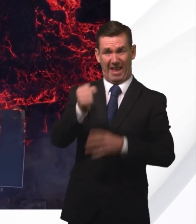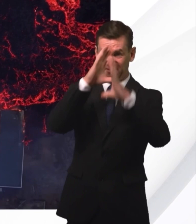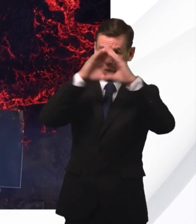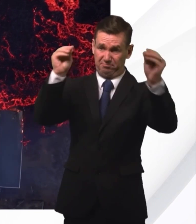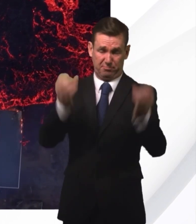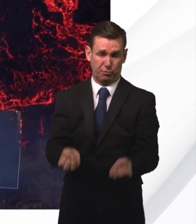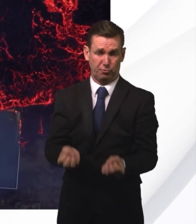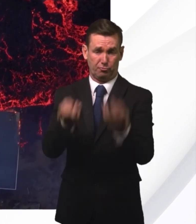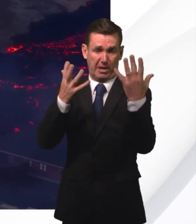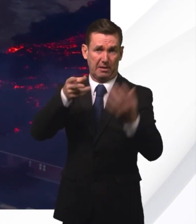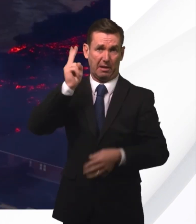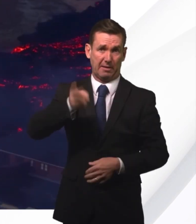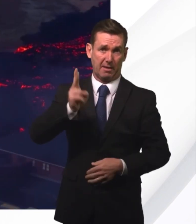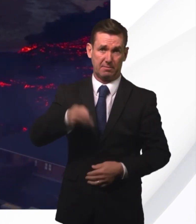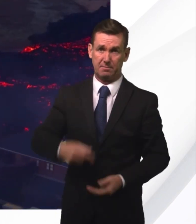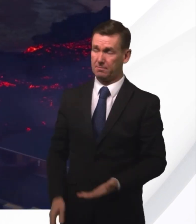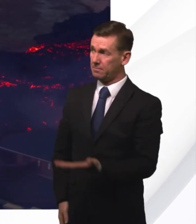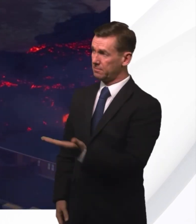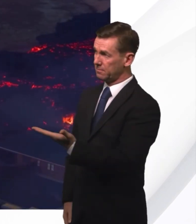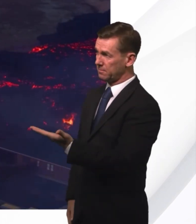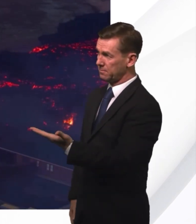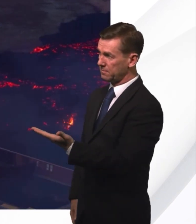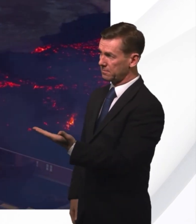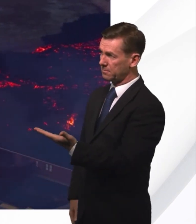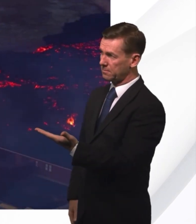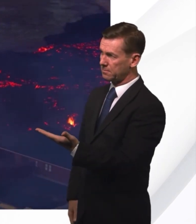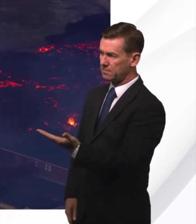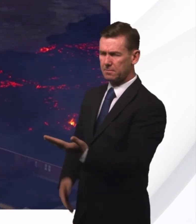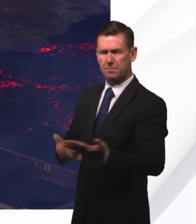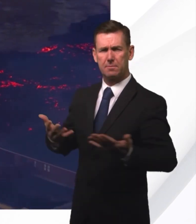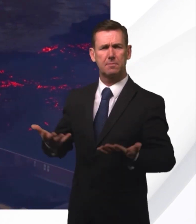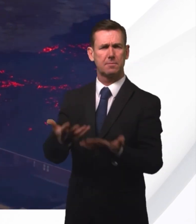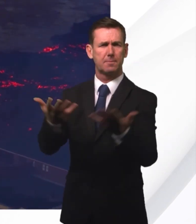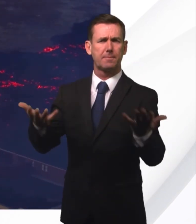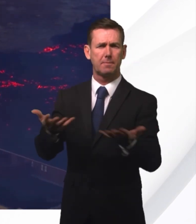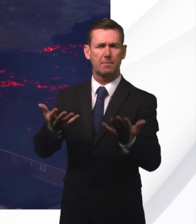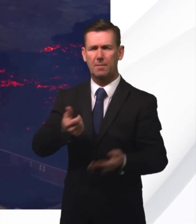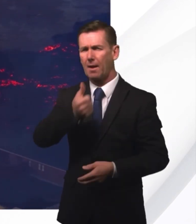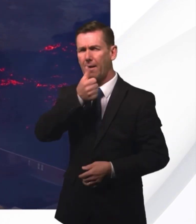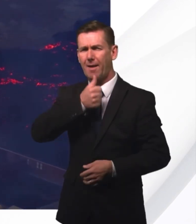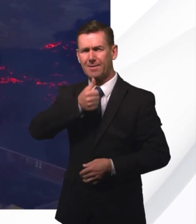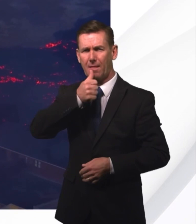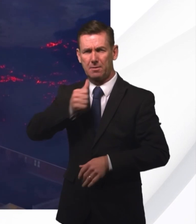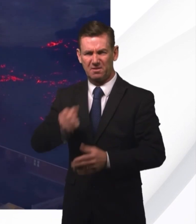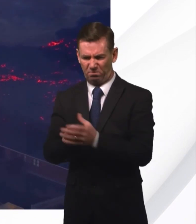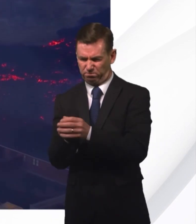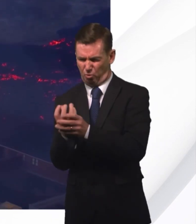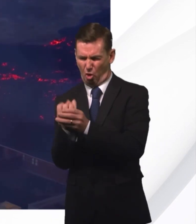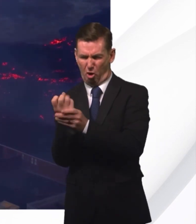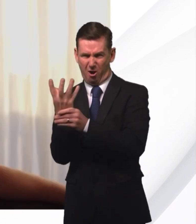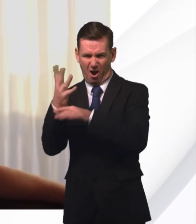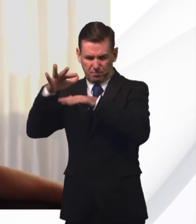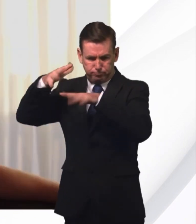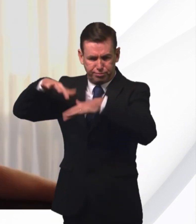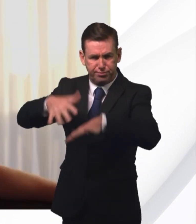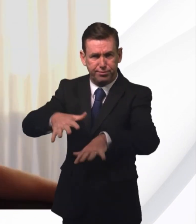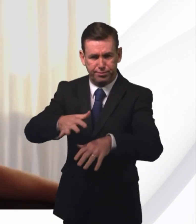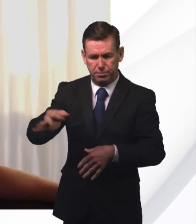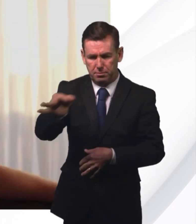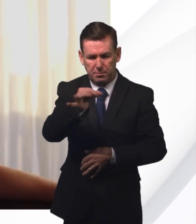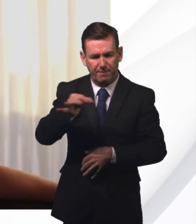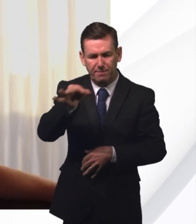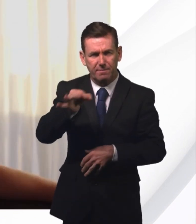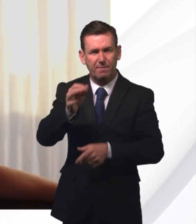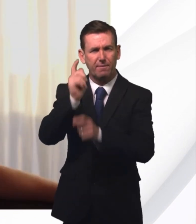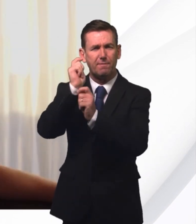in Iceland. Homes burn as volcanic lava surges into the fishing port of Grindavík. It's a tough